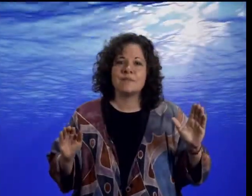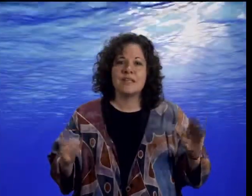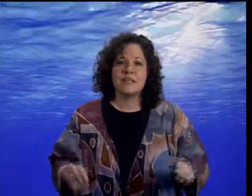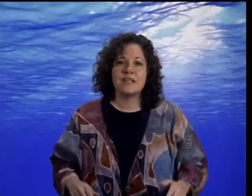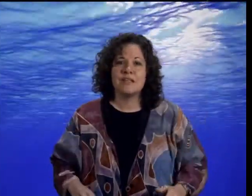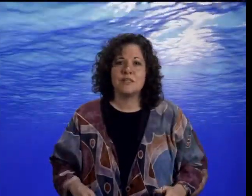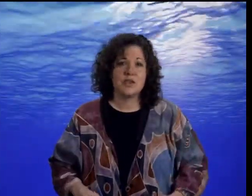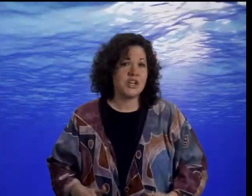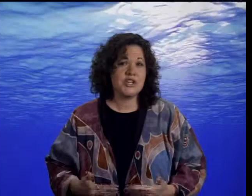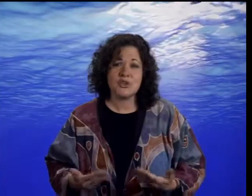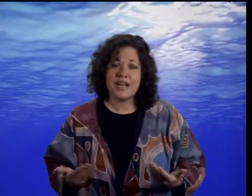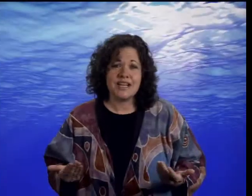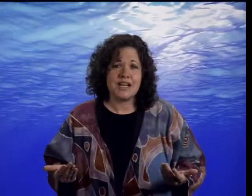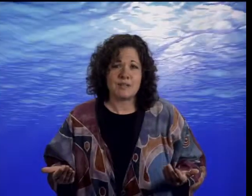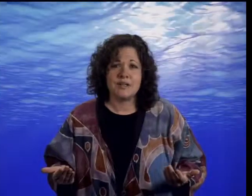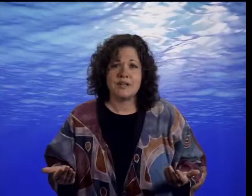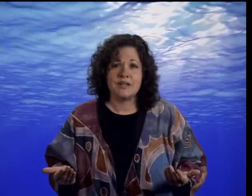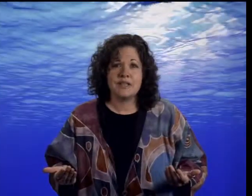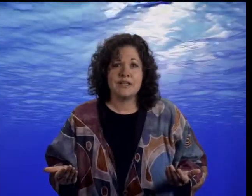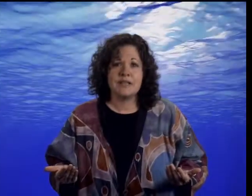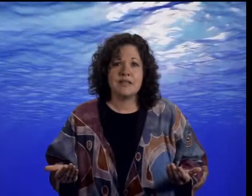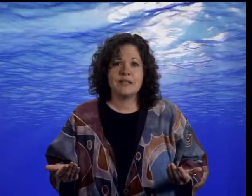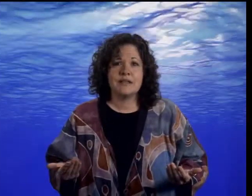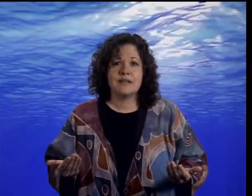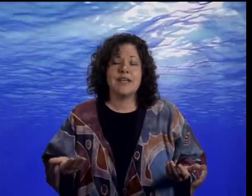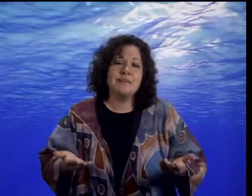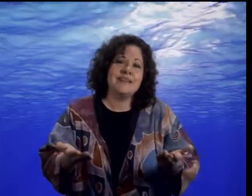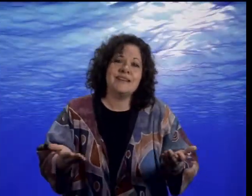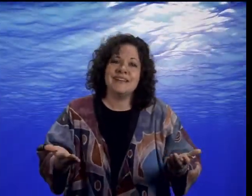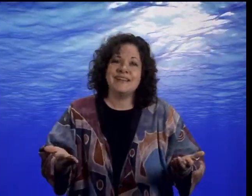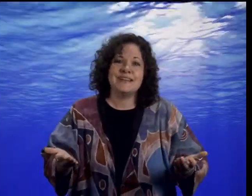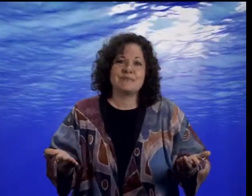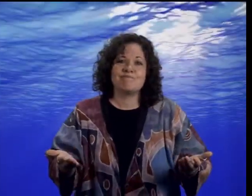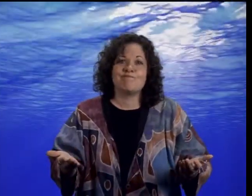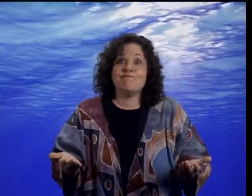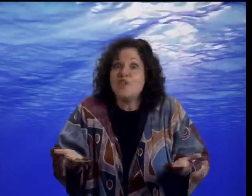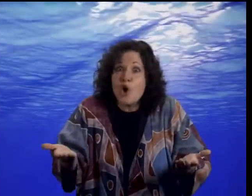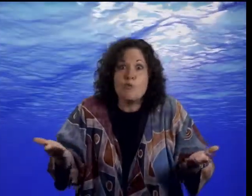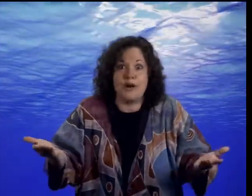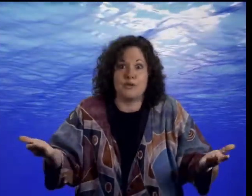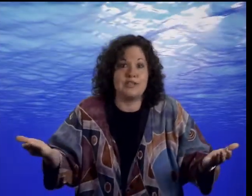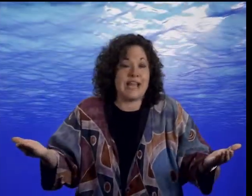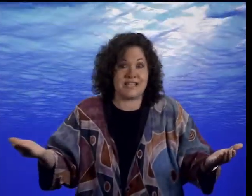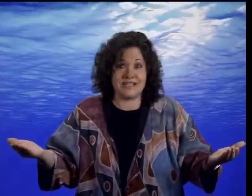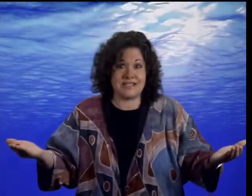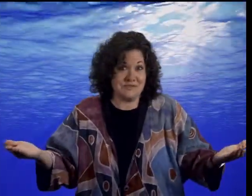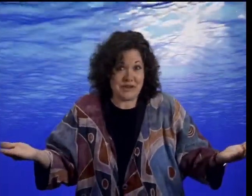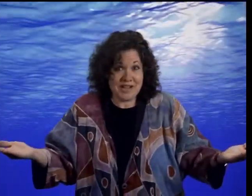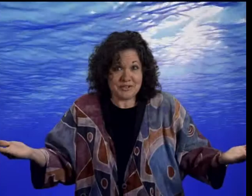well, they're going to dry it up. I mean, no puddle lasts forever.